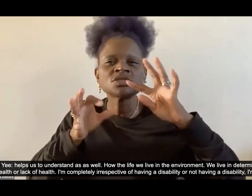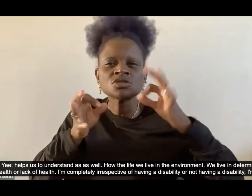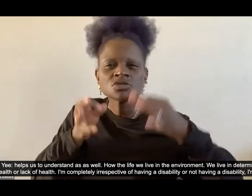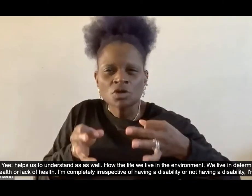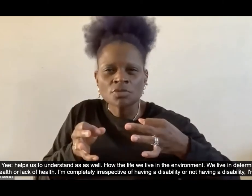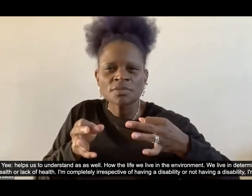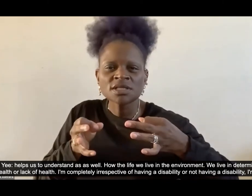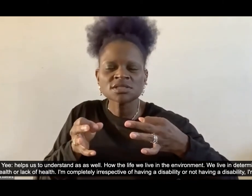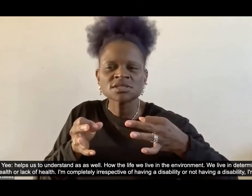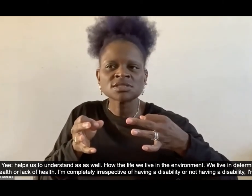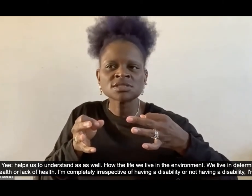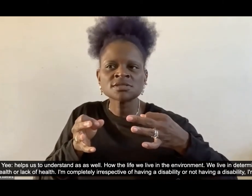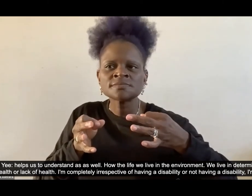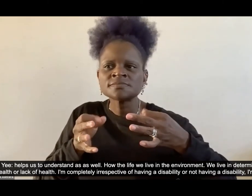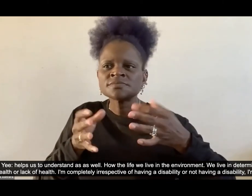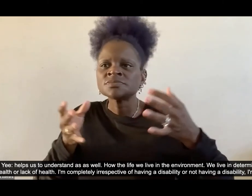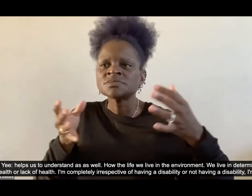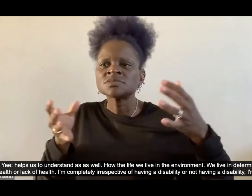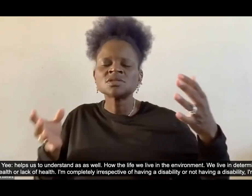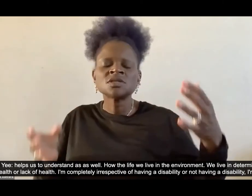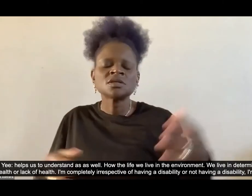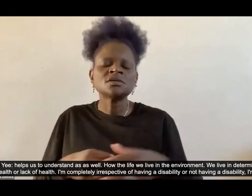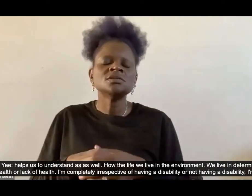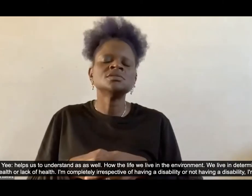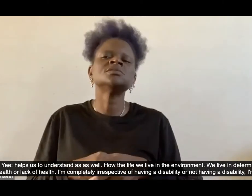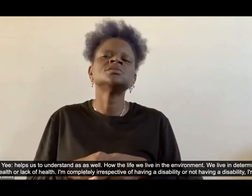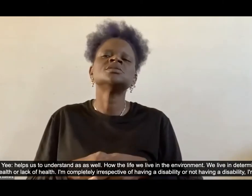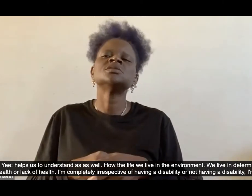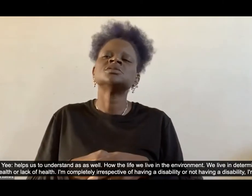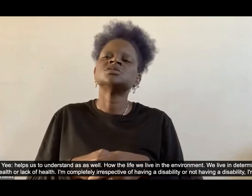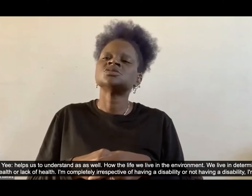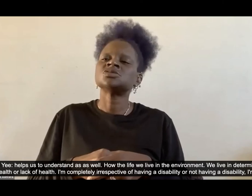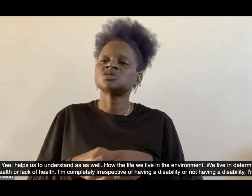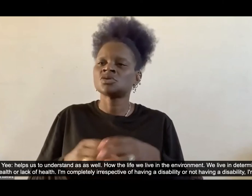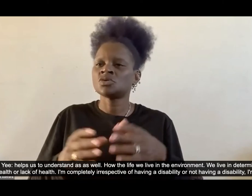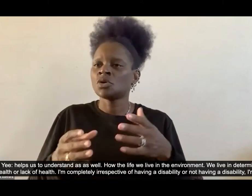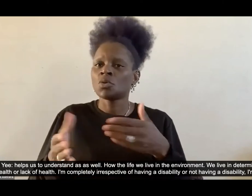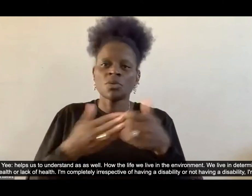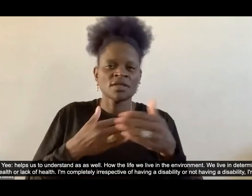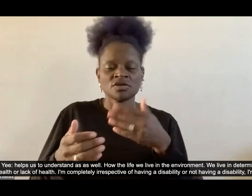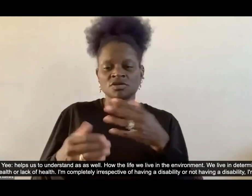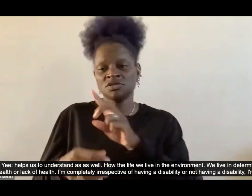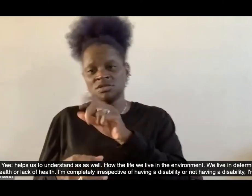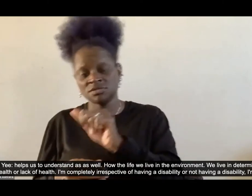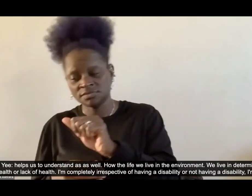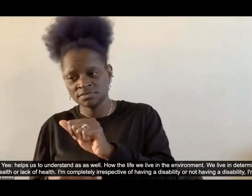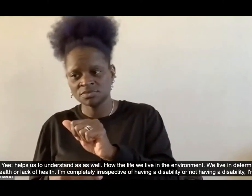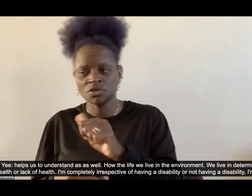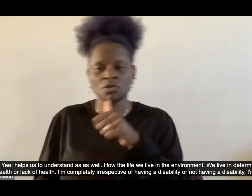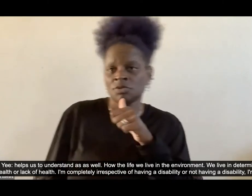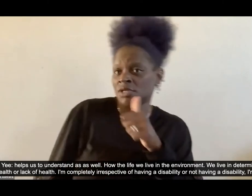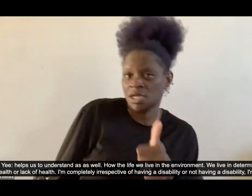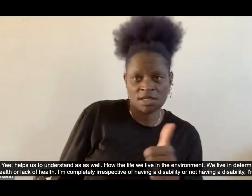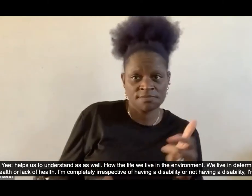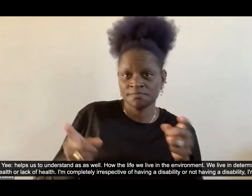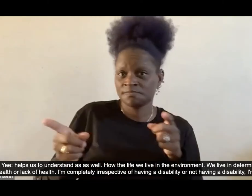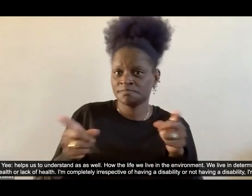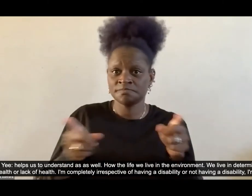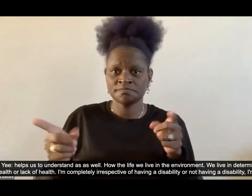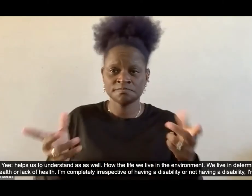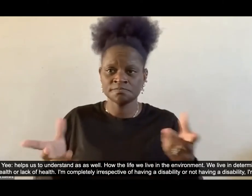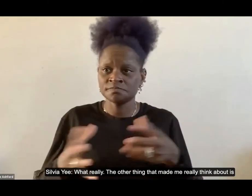completely irrespective of having a disability or not having a disability um i